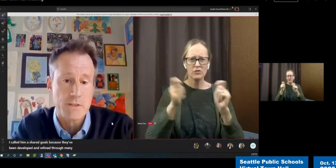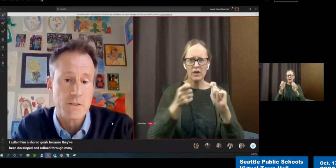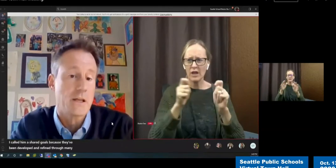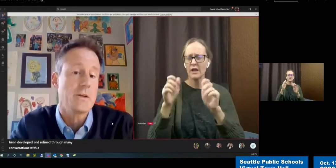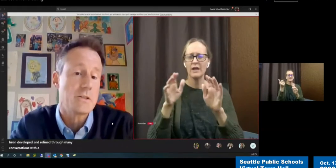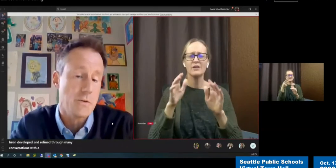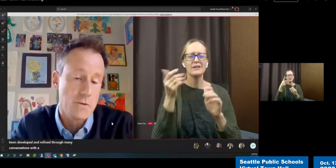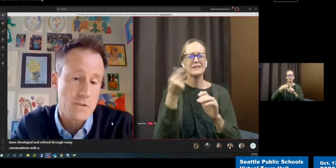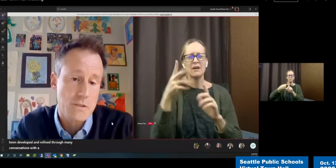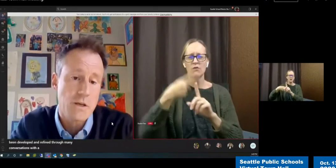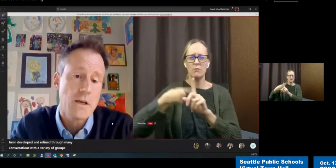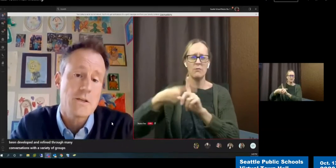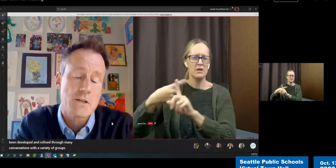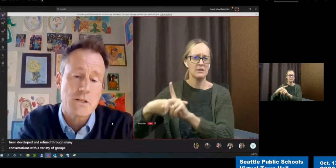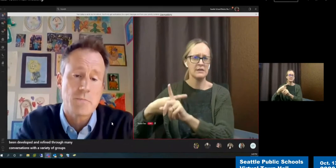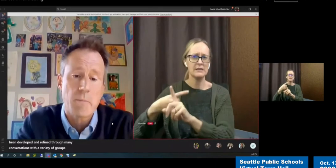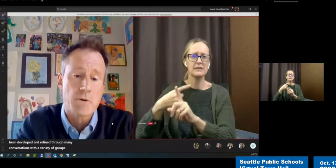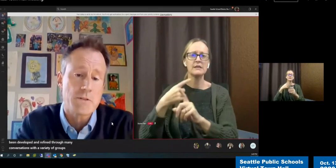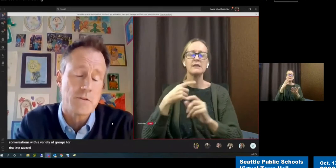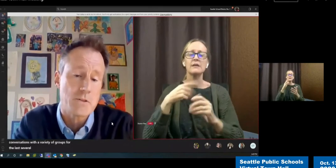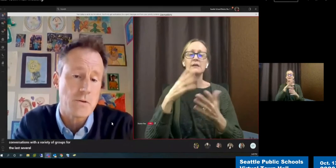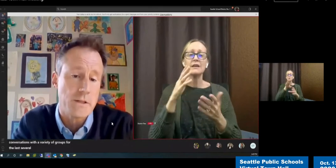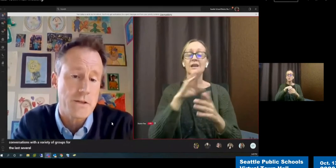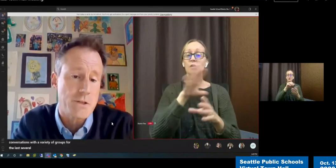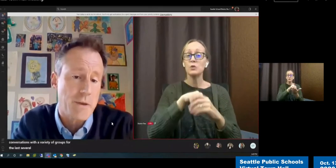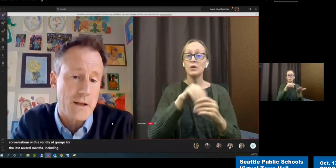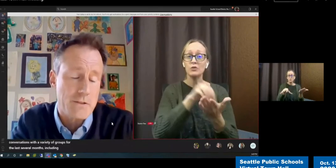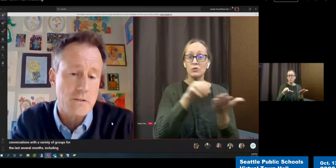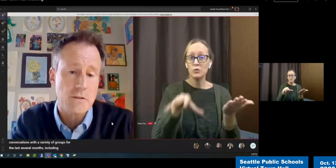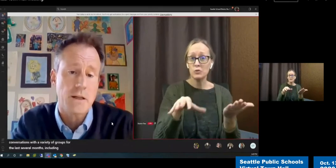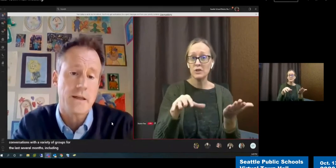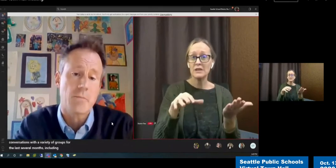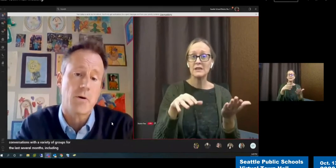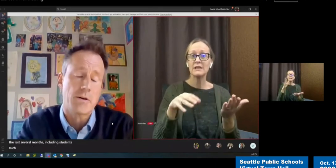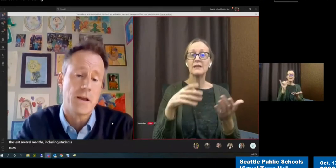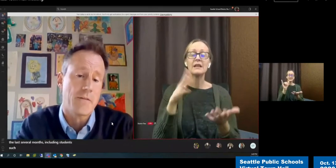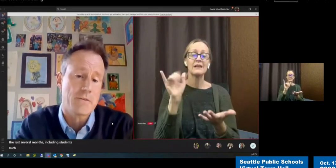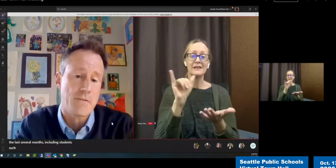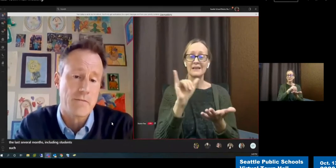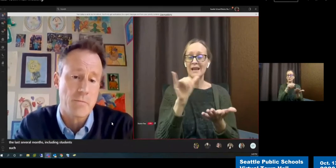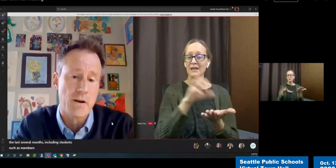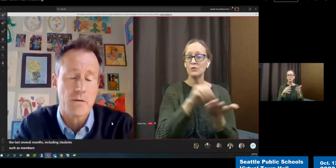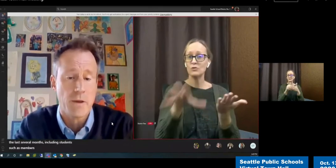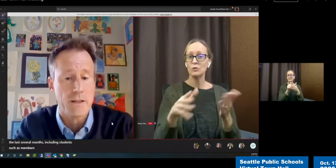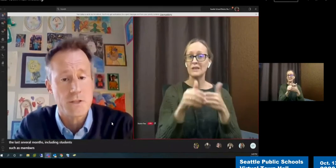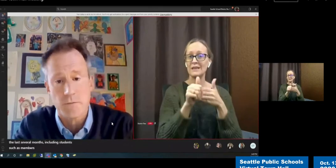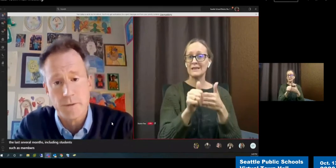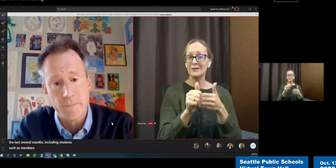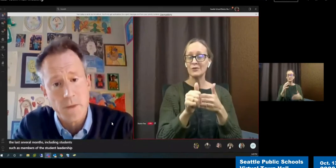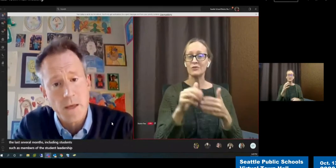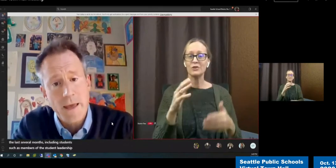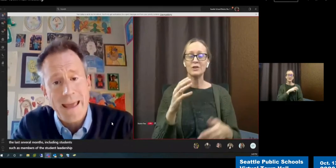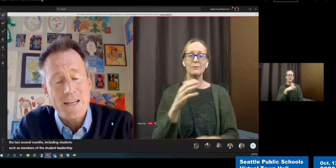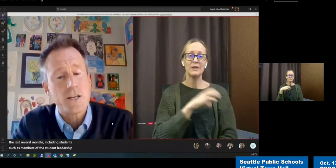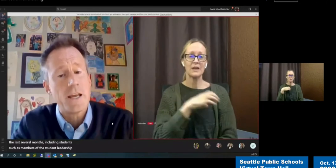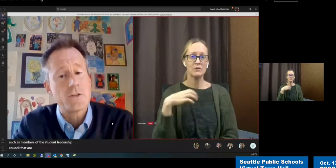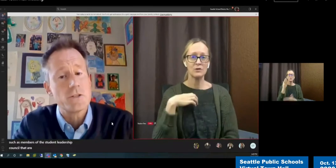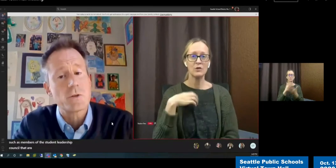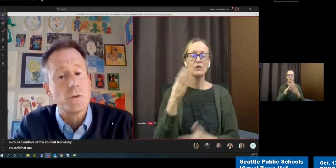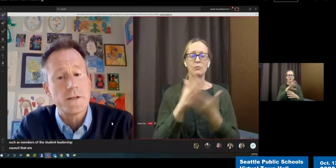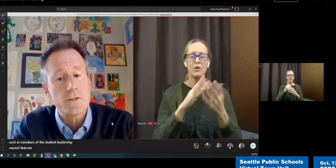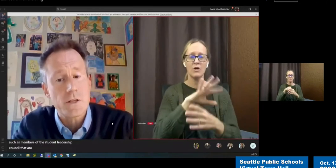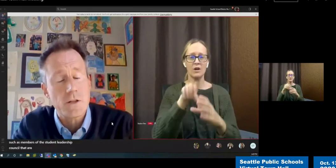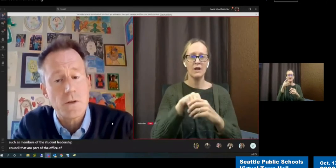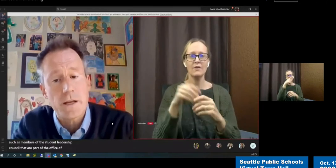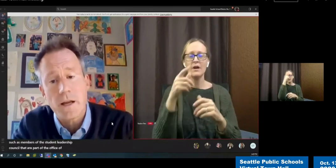months, including students such as members of the Student Leadership Council that are part of the Office of African American Male Achievement. Educators and